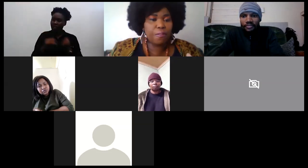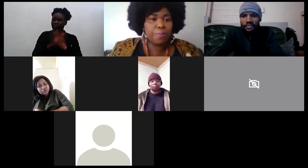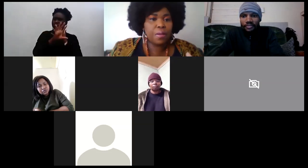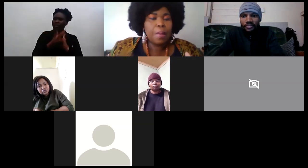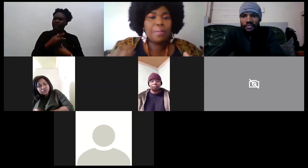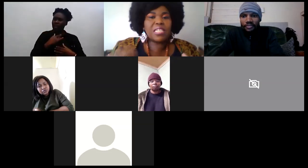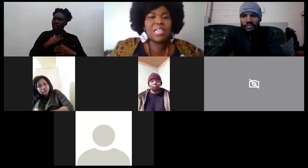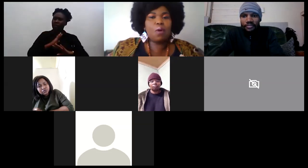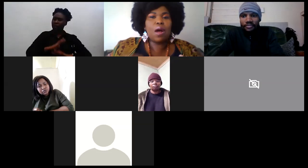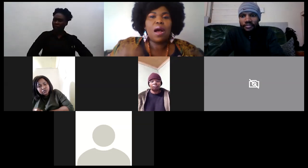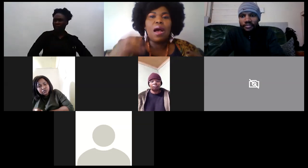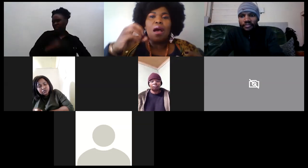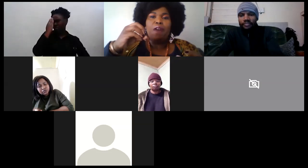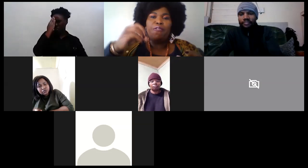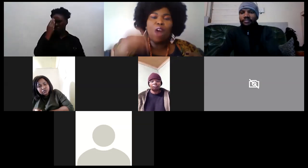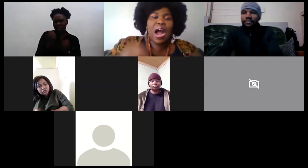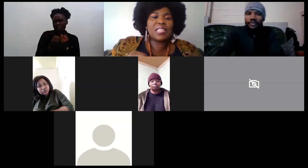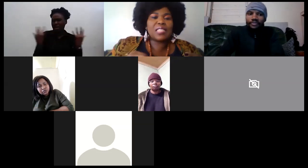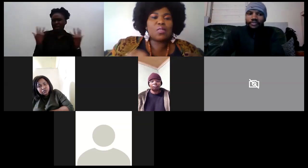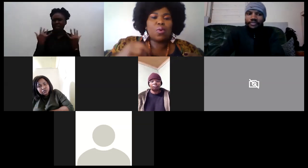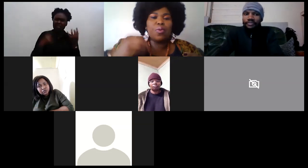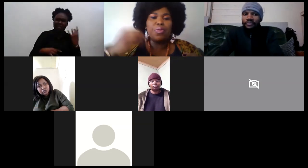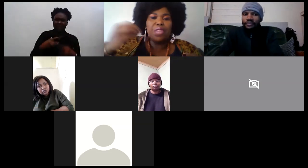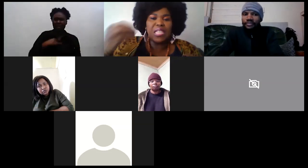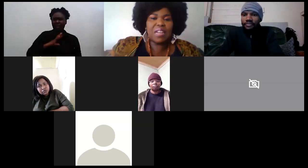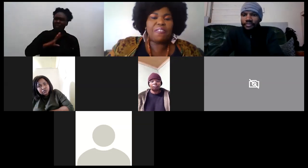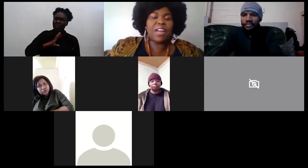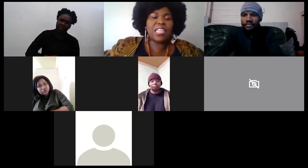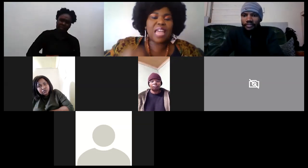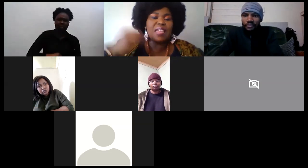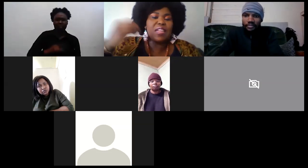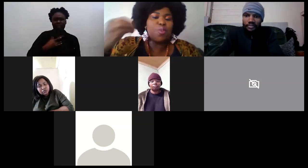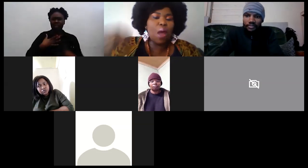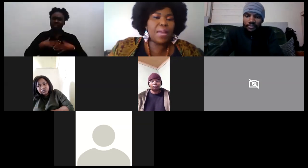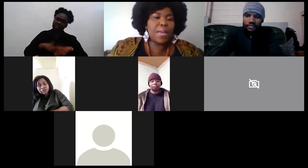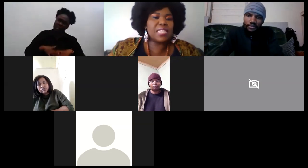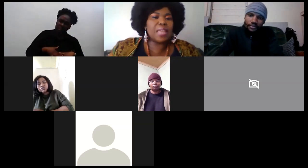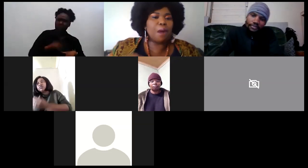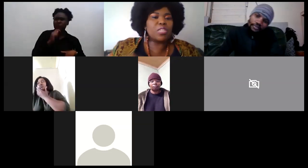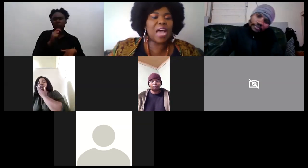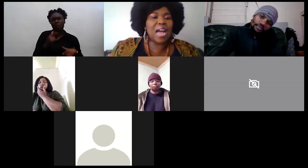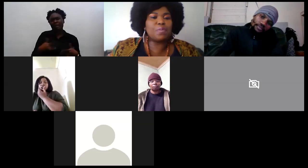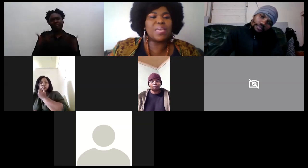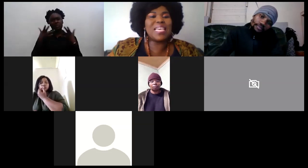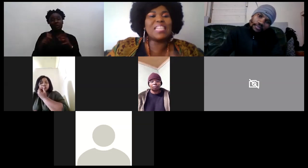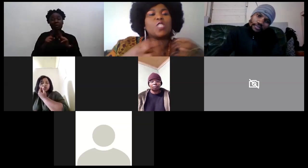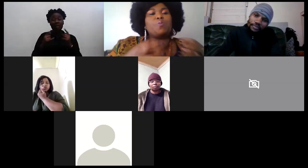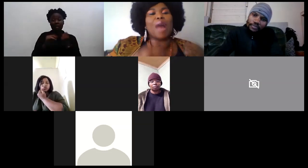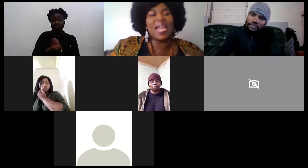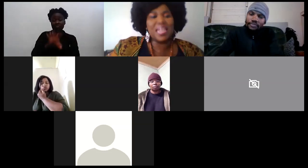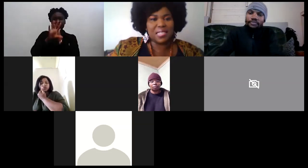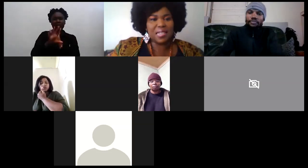life but now for us this refresher and renewal break is about us being